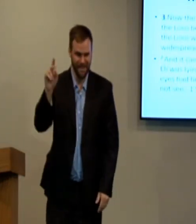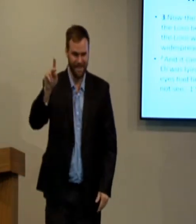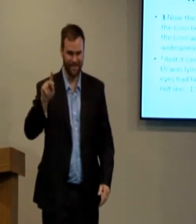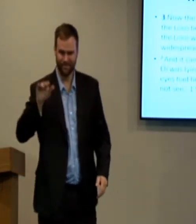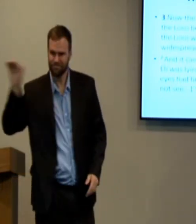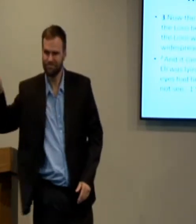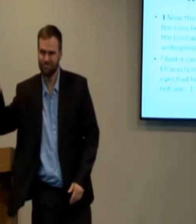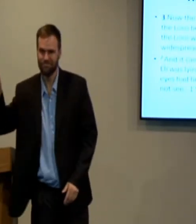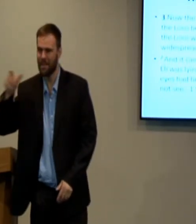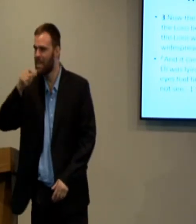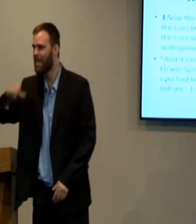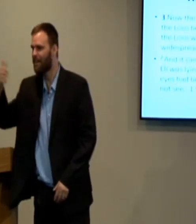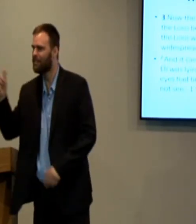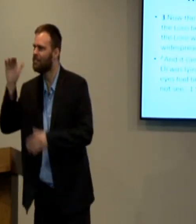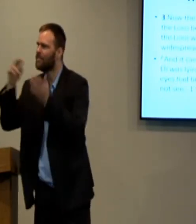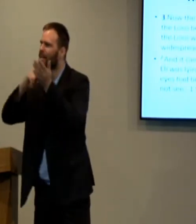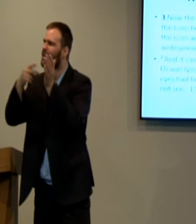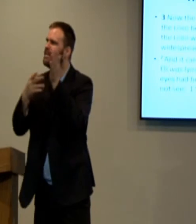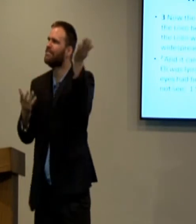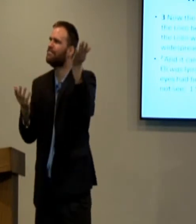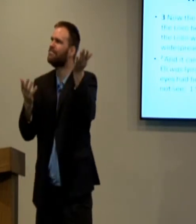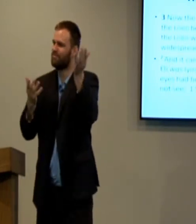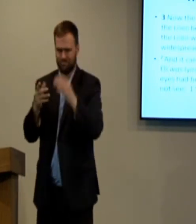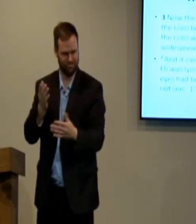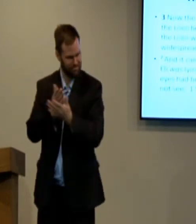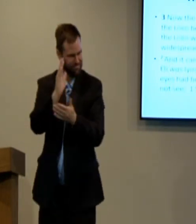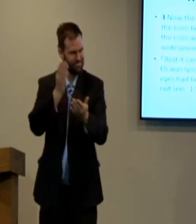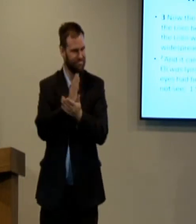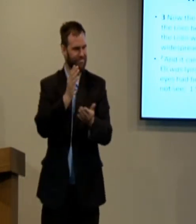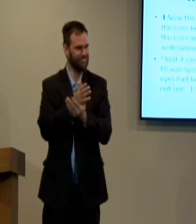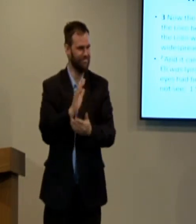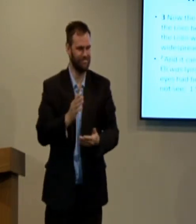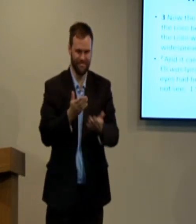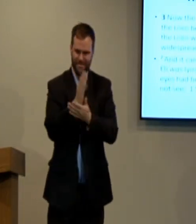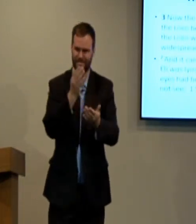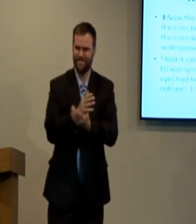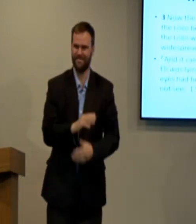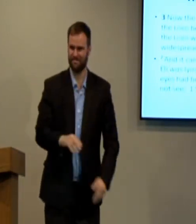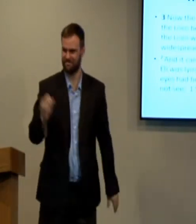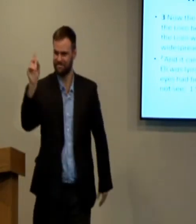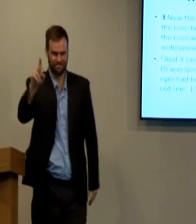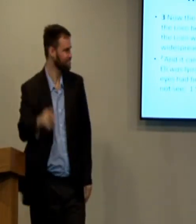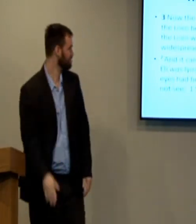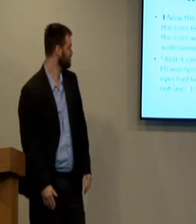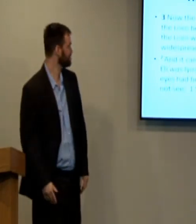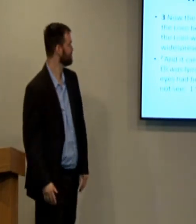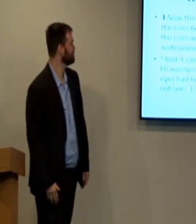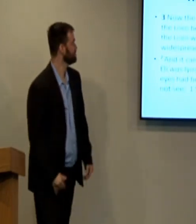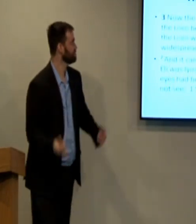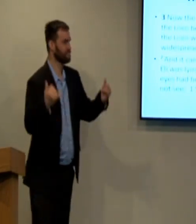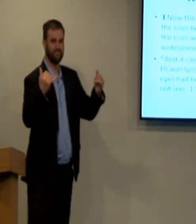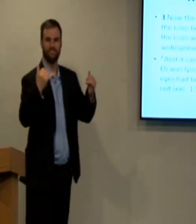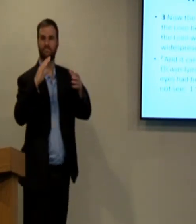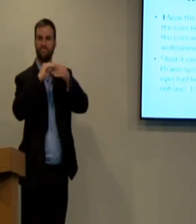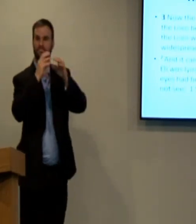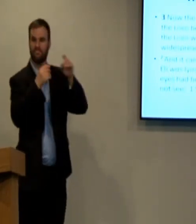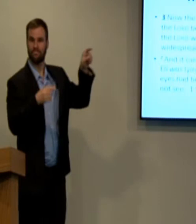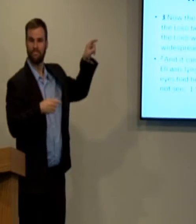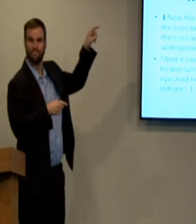parents. That's totally fine, all right? What does that mean? It's totally fine to go ahead and ask your parents when you don't understand something that I'm talking